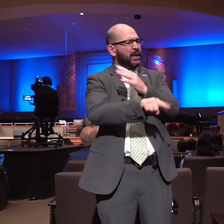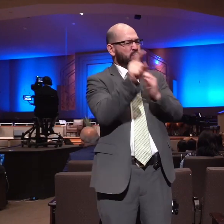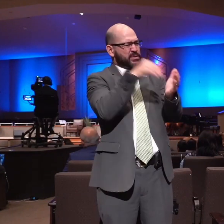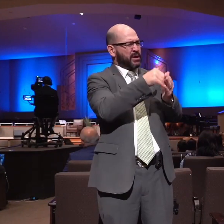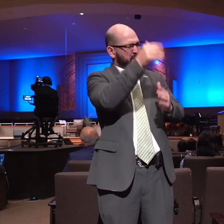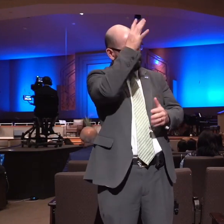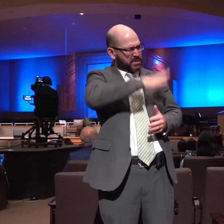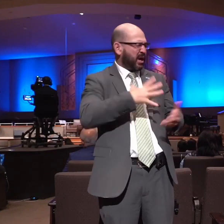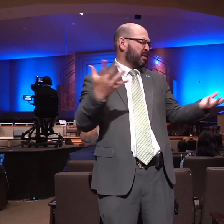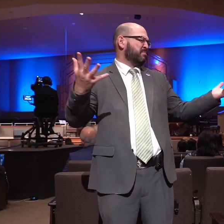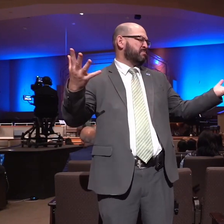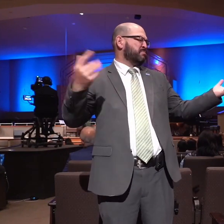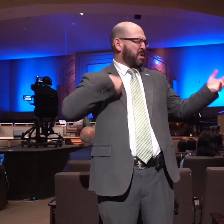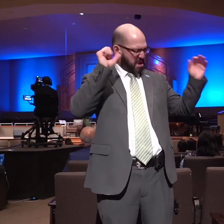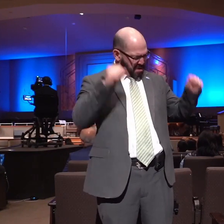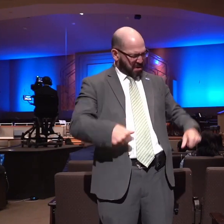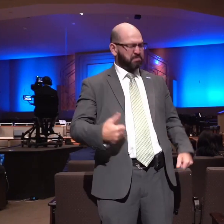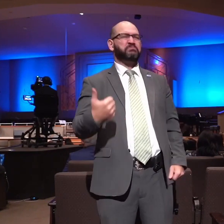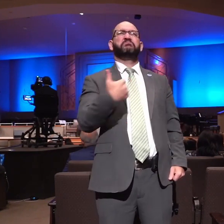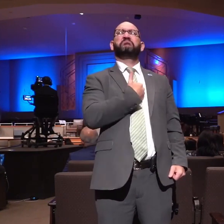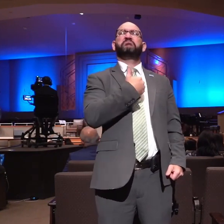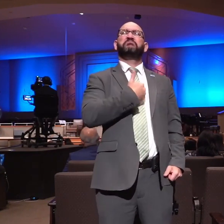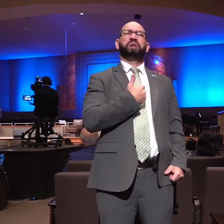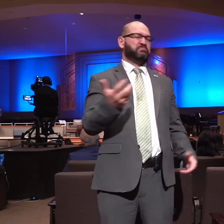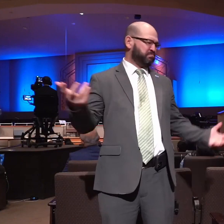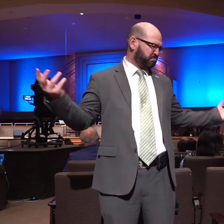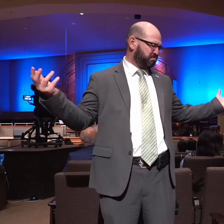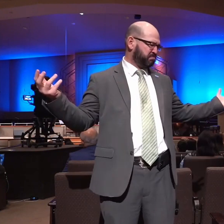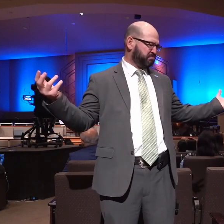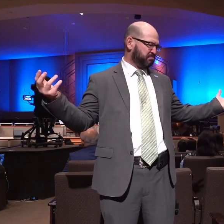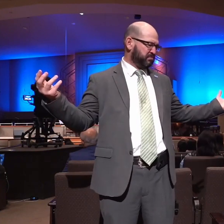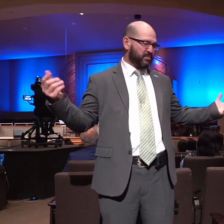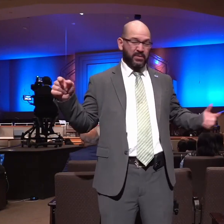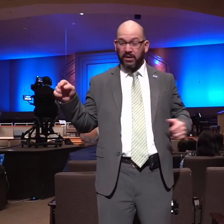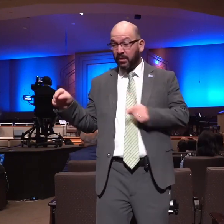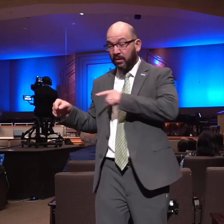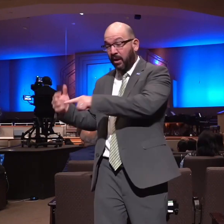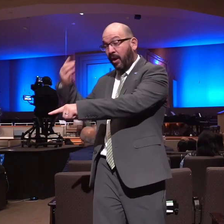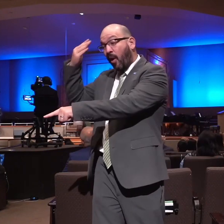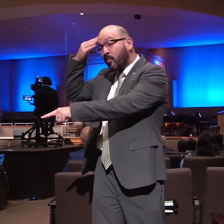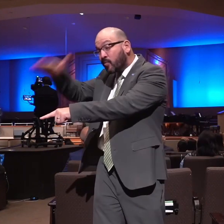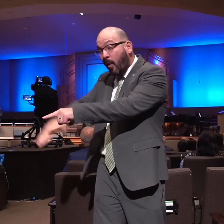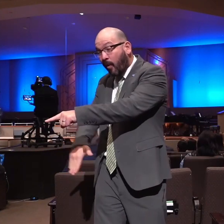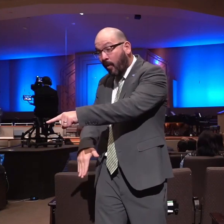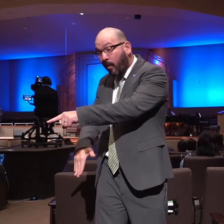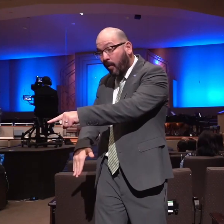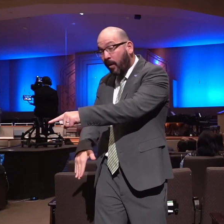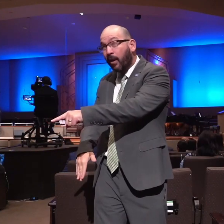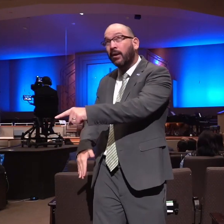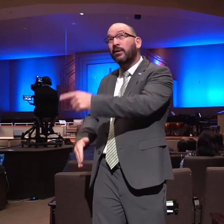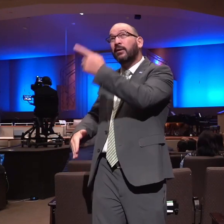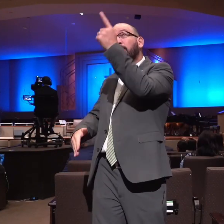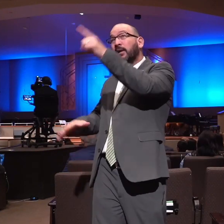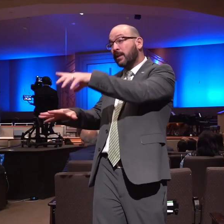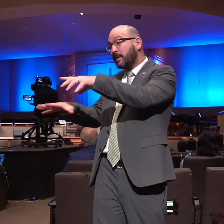this but he wist not he no longer had even the